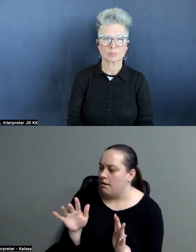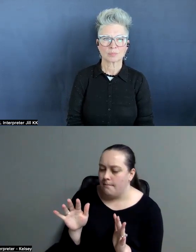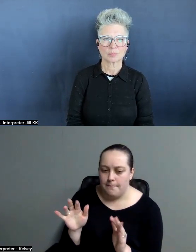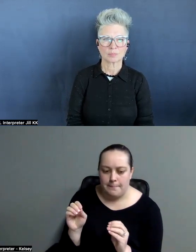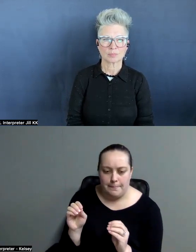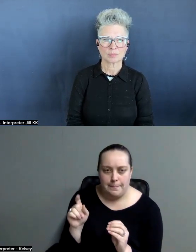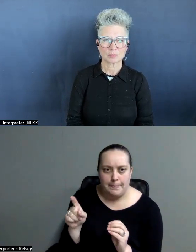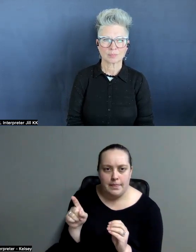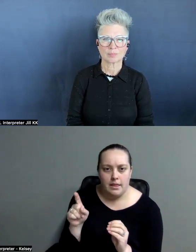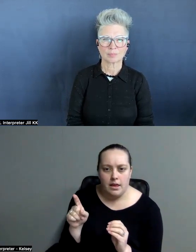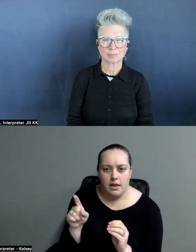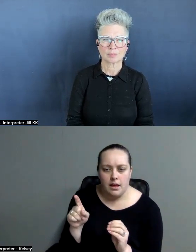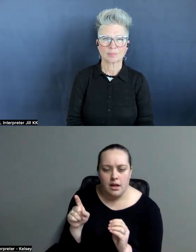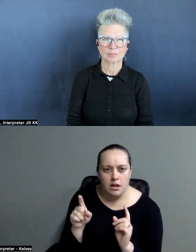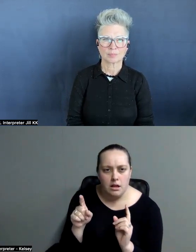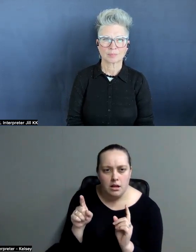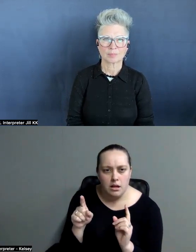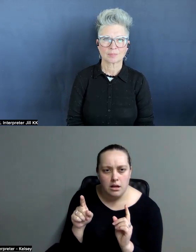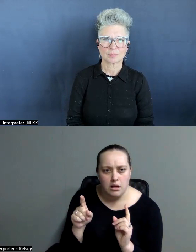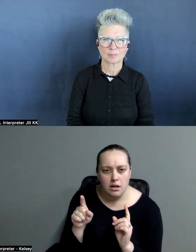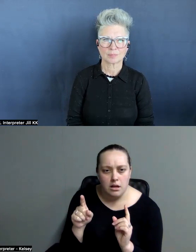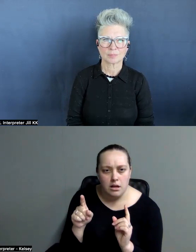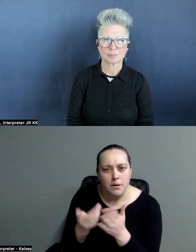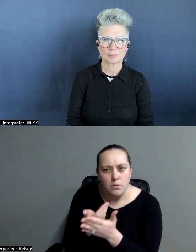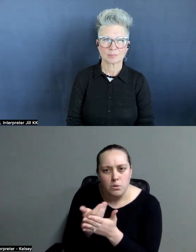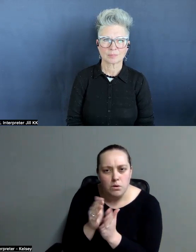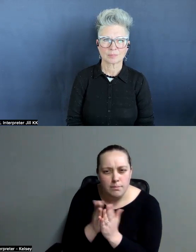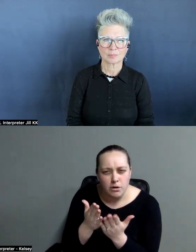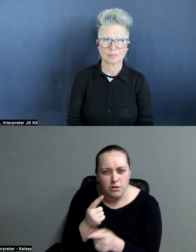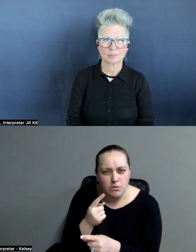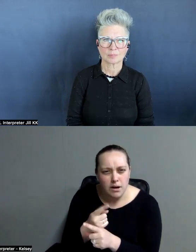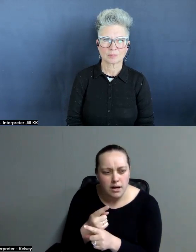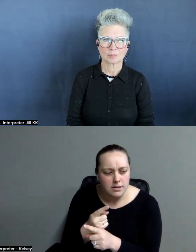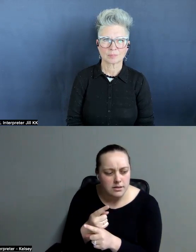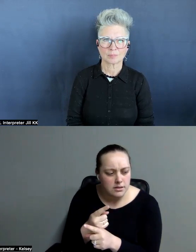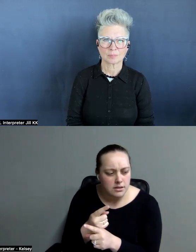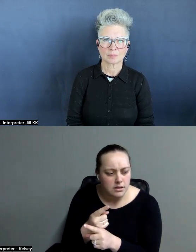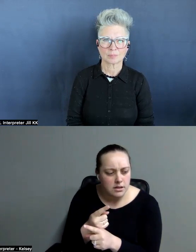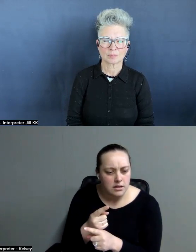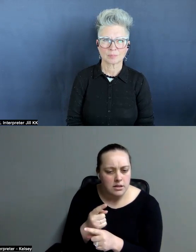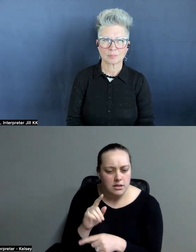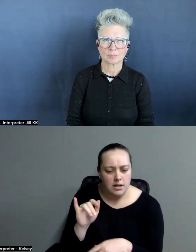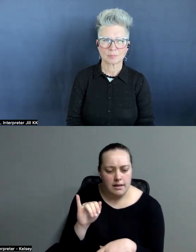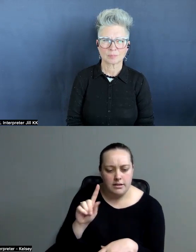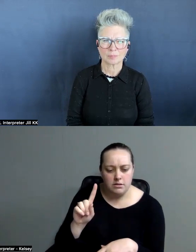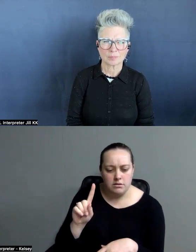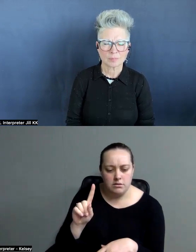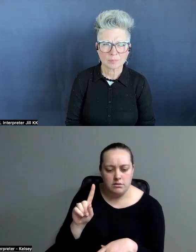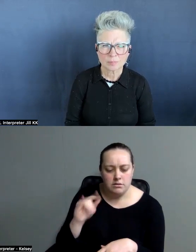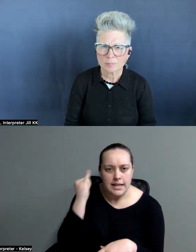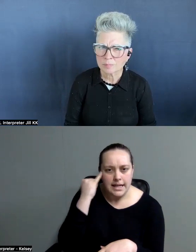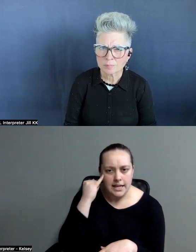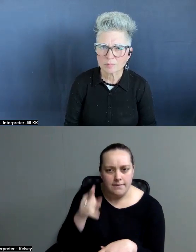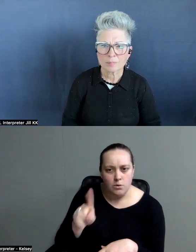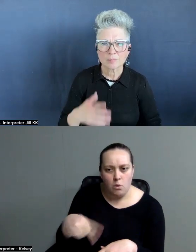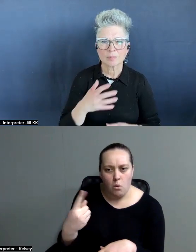it was only you write that new book. It was just you only knew the last one. And then there was